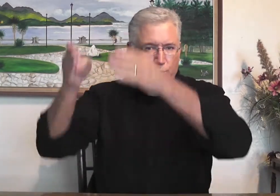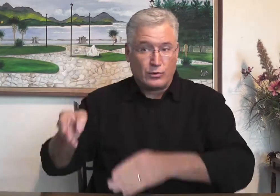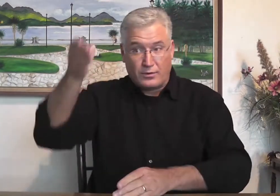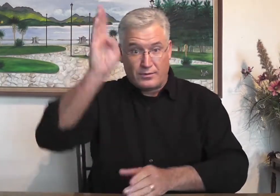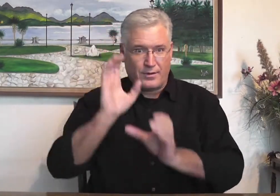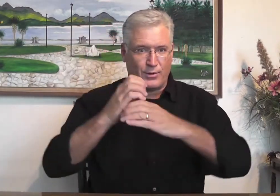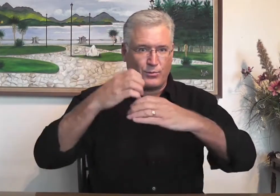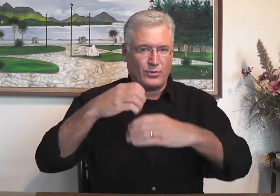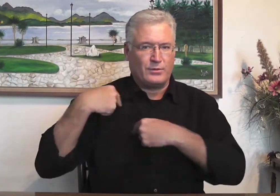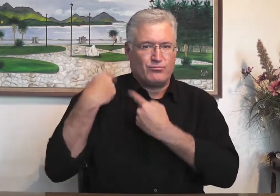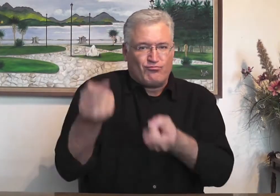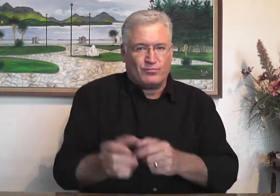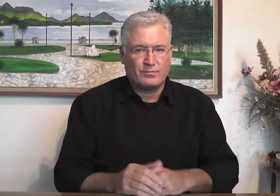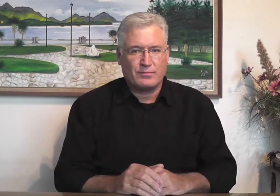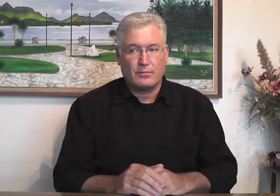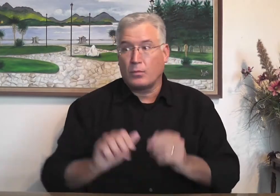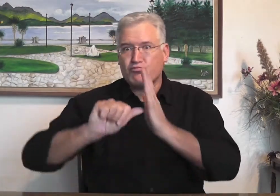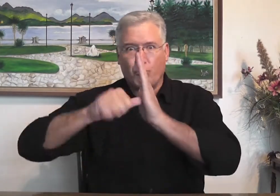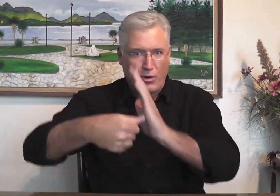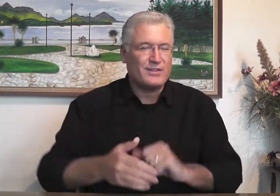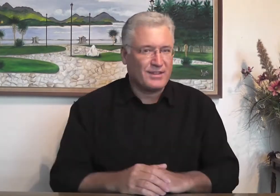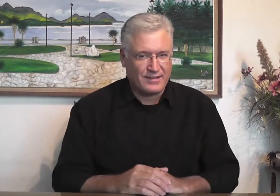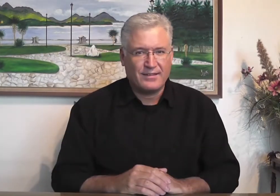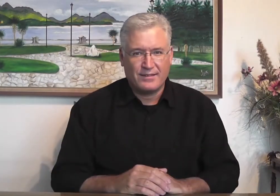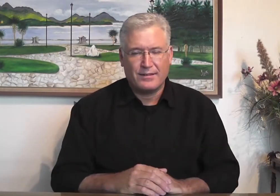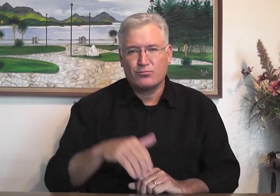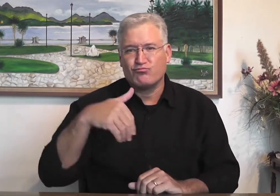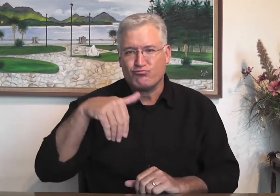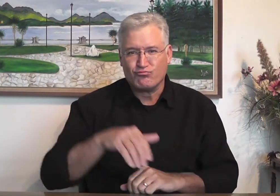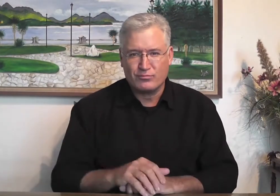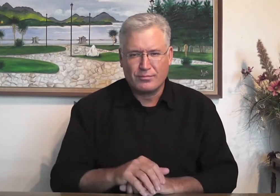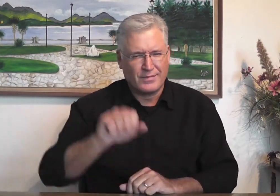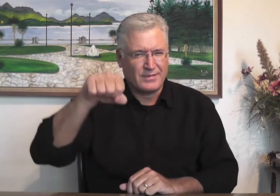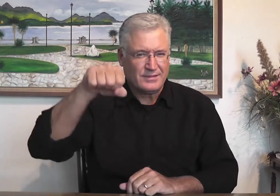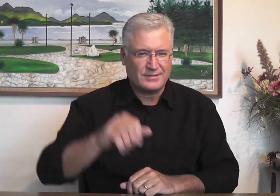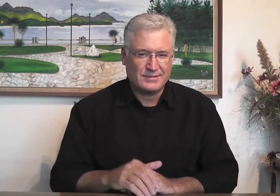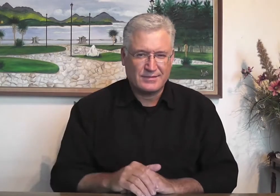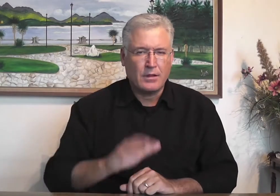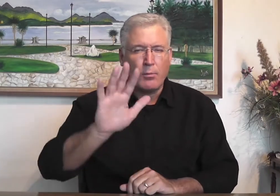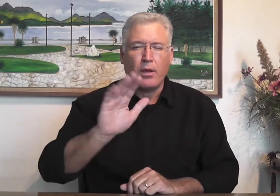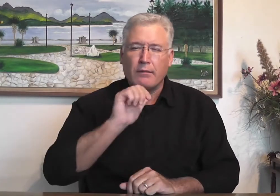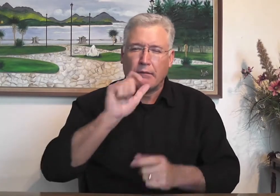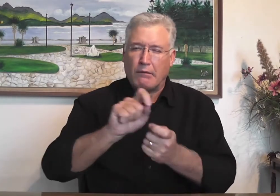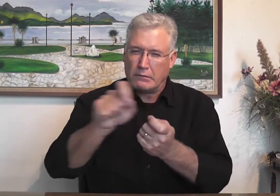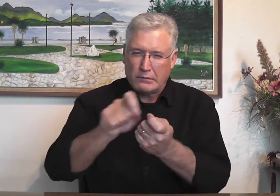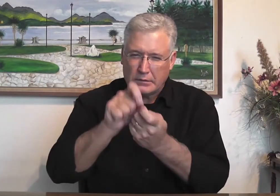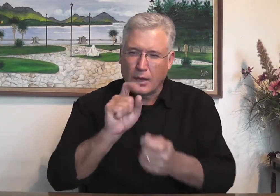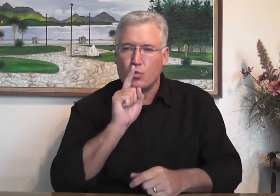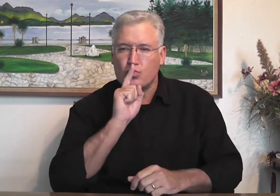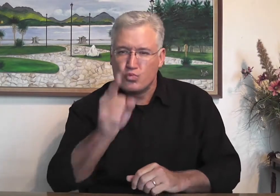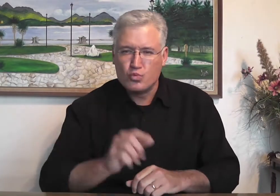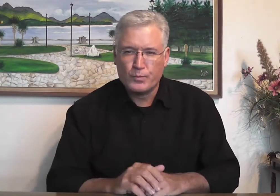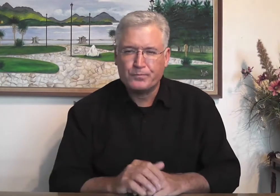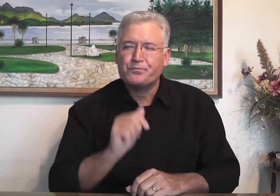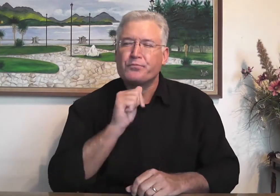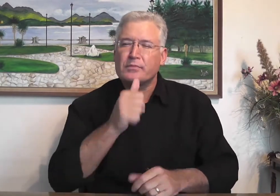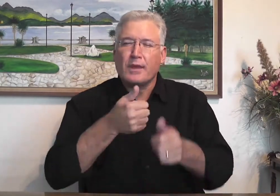was only one person that he had created, he would die for them. They emphasize that, yeah. That's not exactly